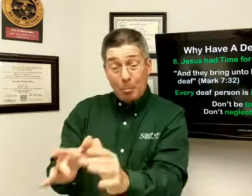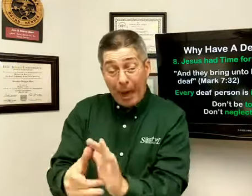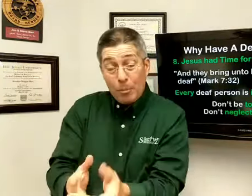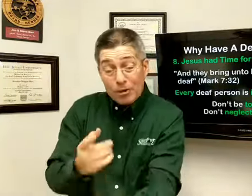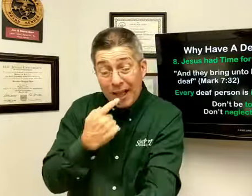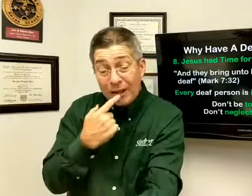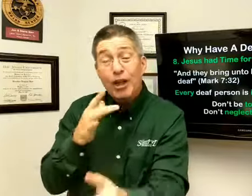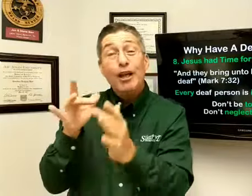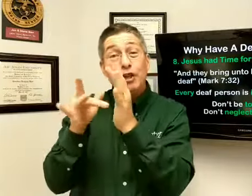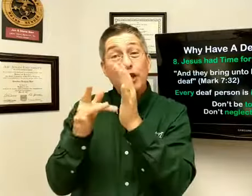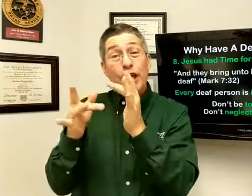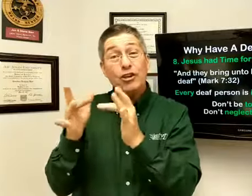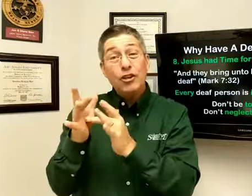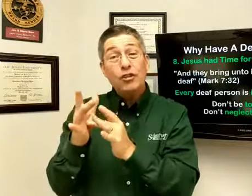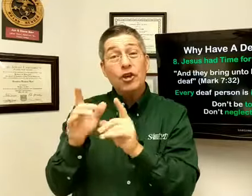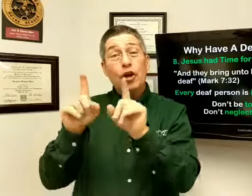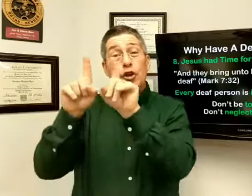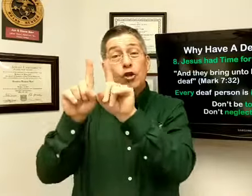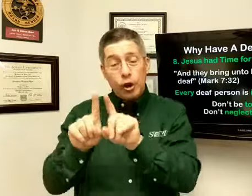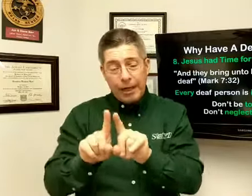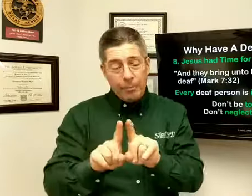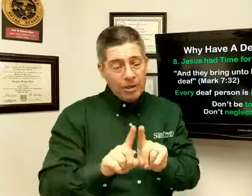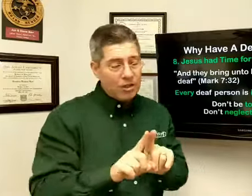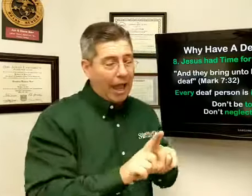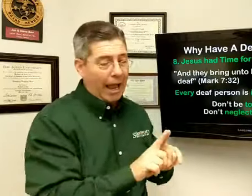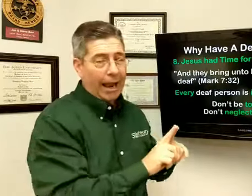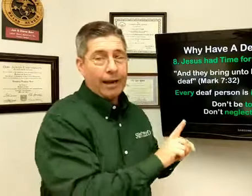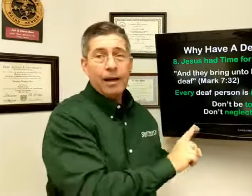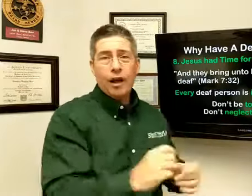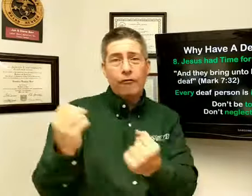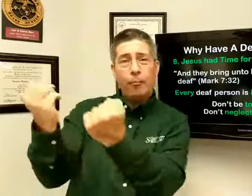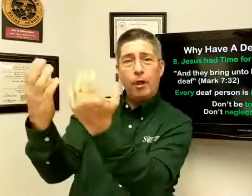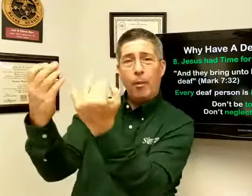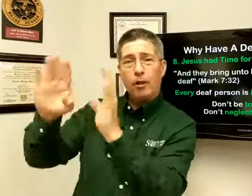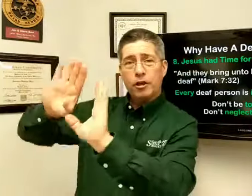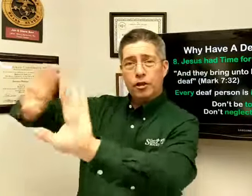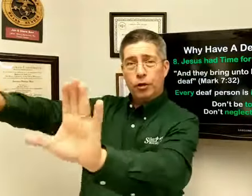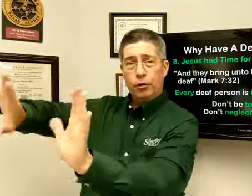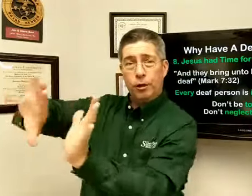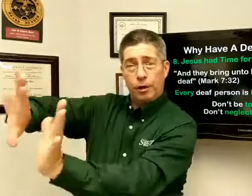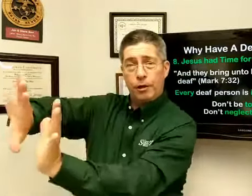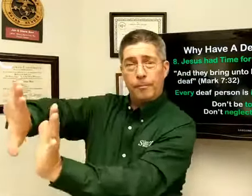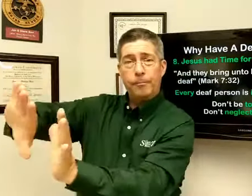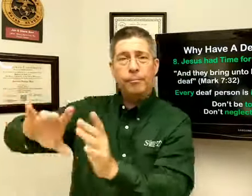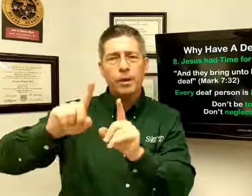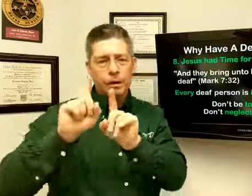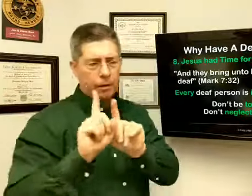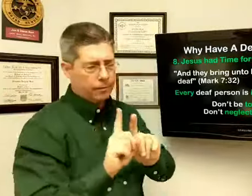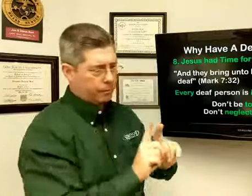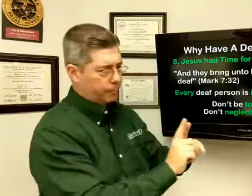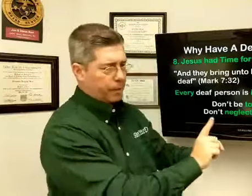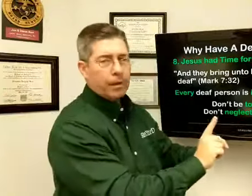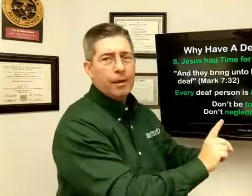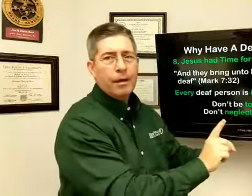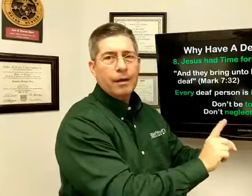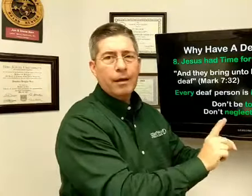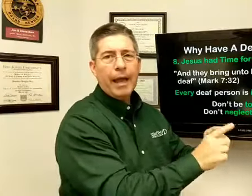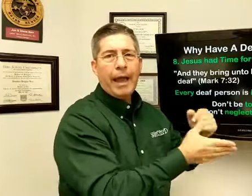Bible says, Jesus took him aside from the multitude and